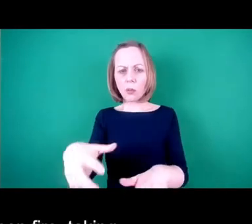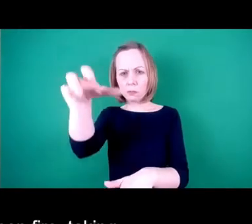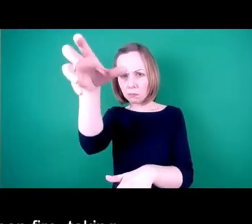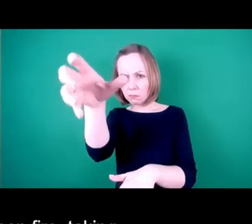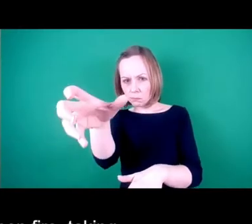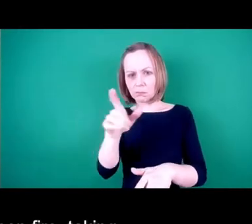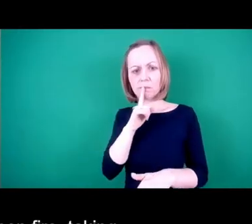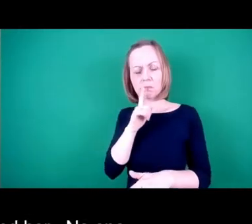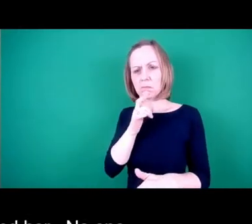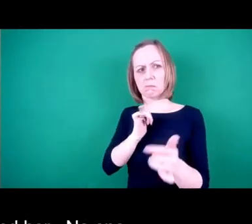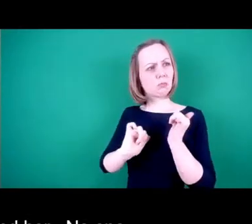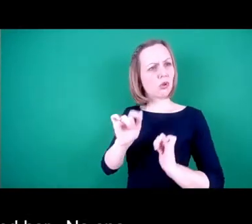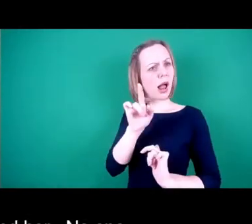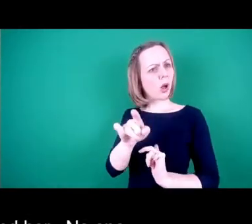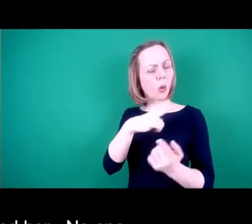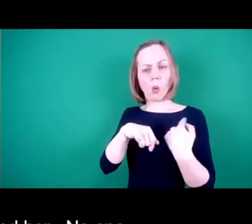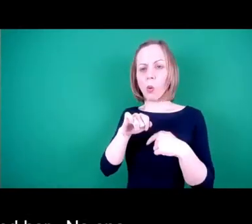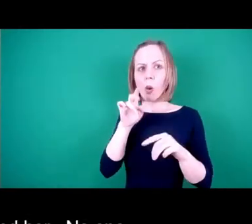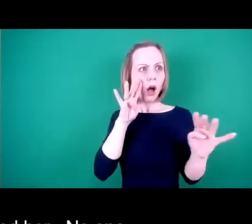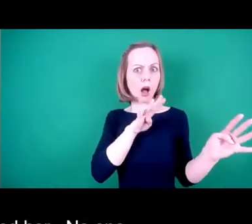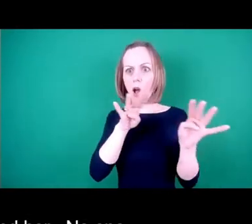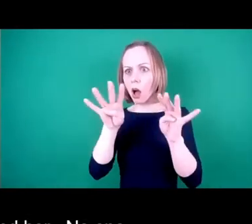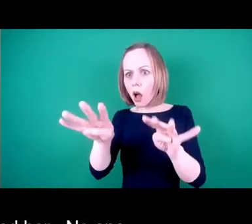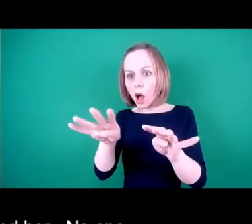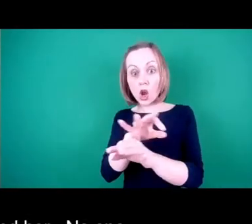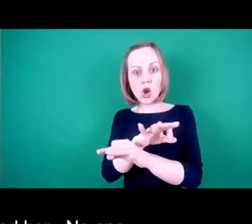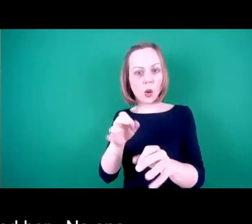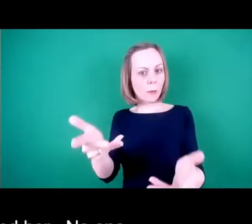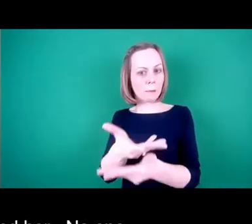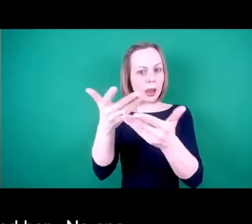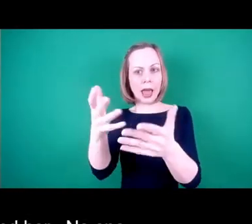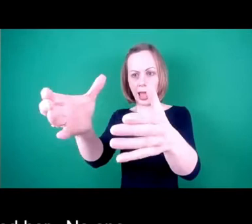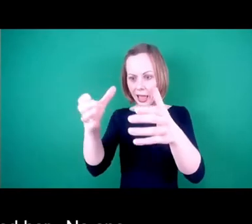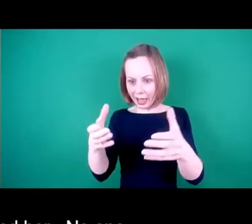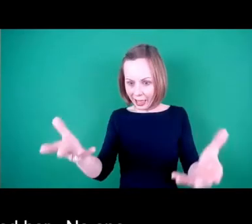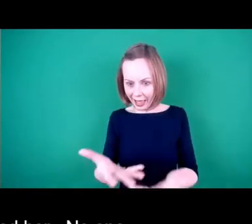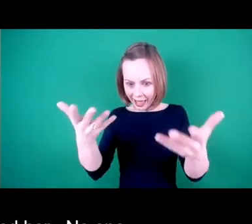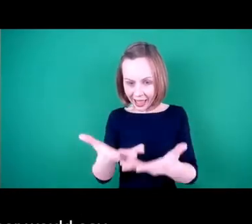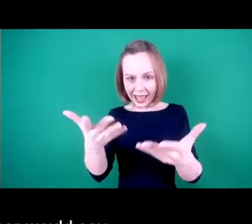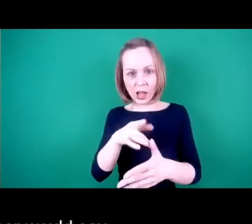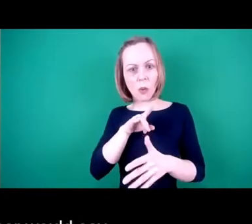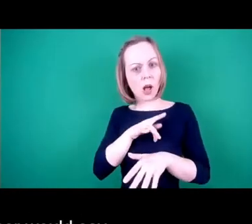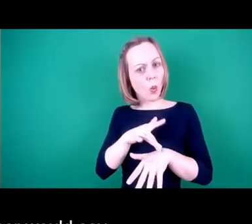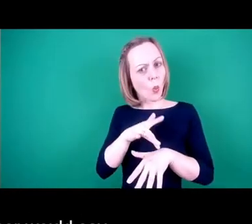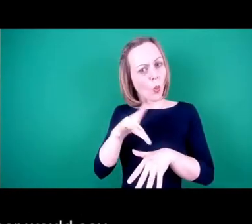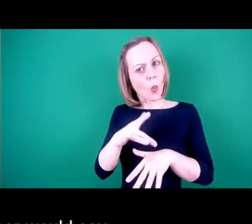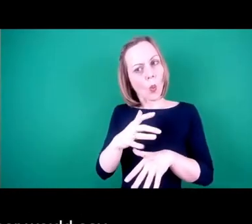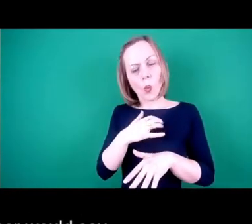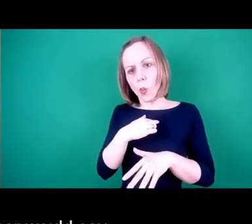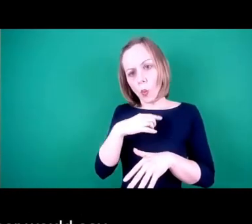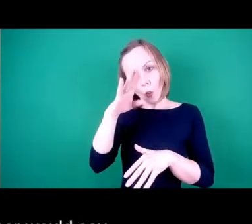room. Everyone noticed her. No one was allowed to play with her. Too delicate, mother would say.